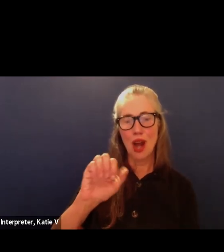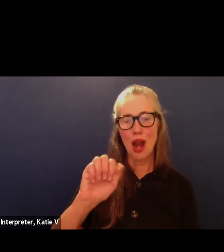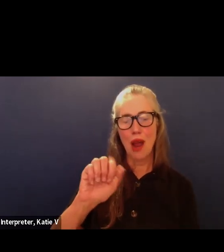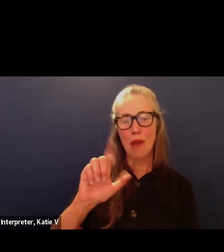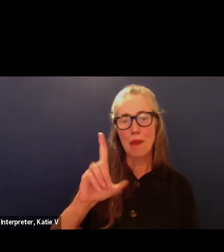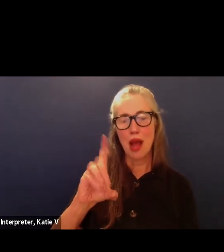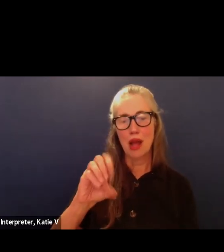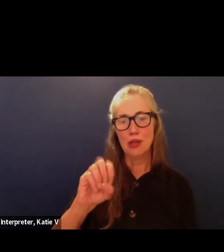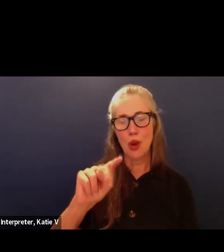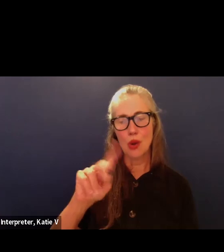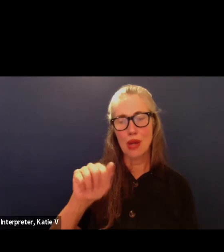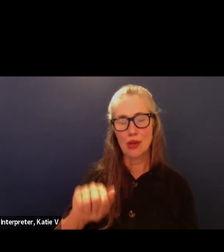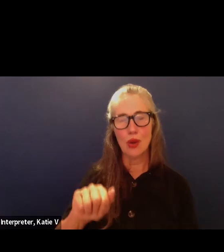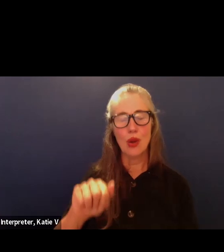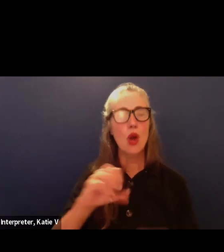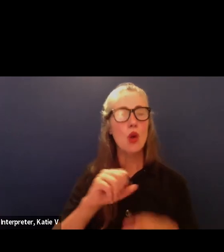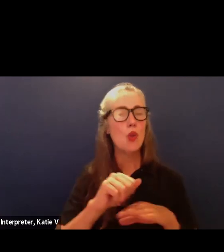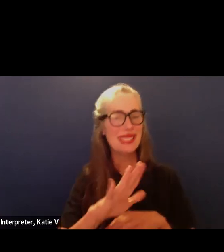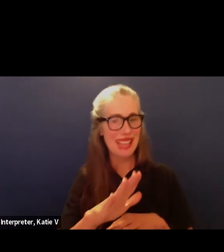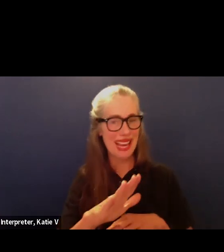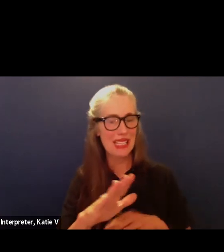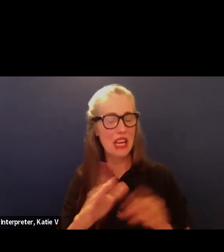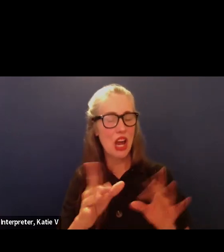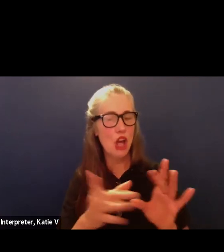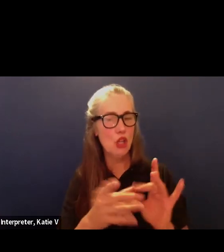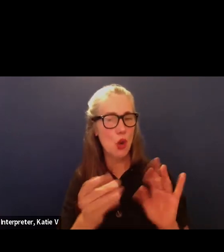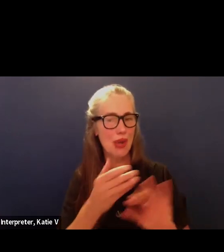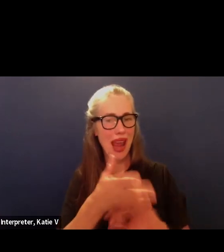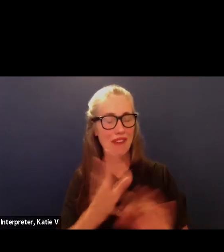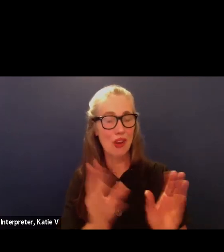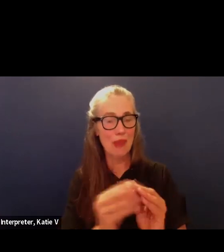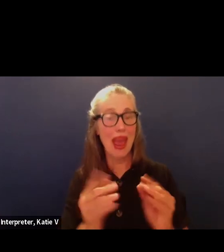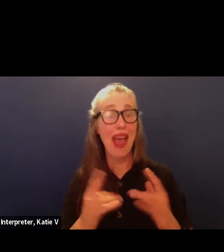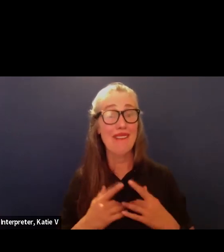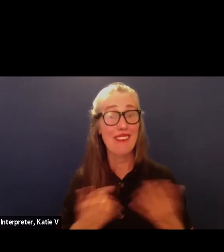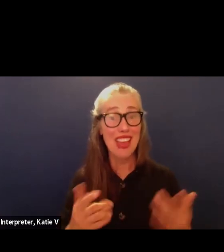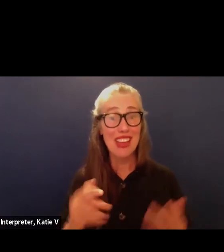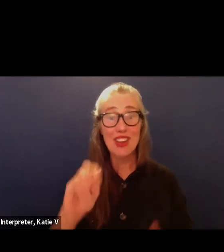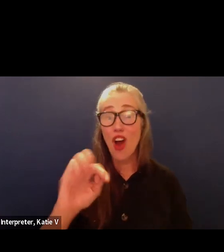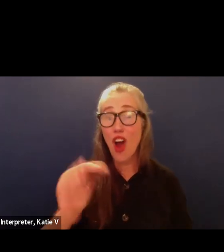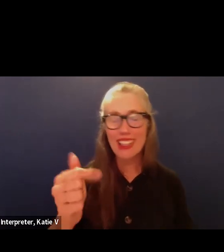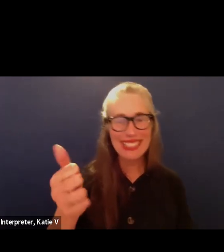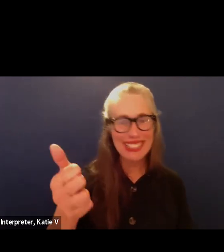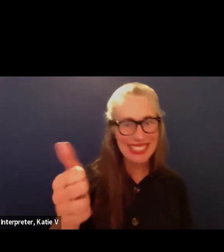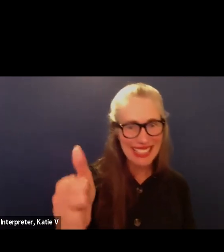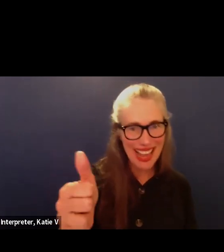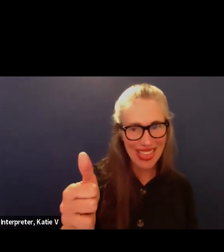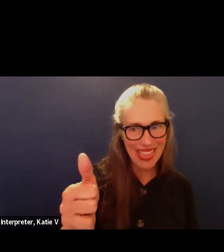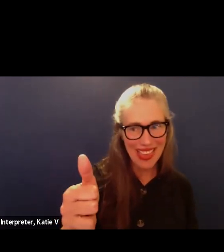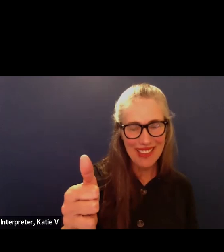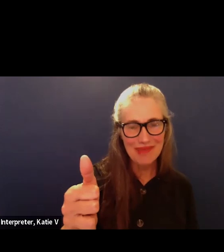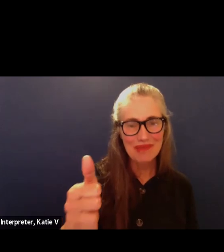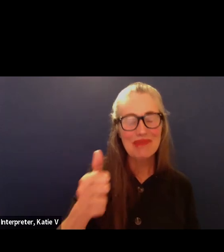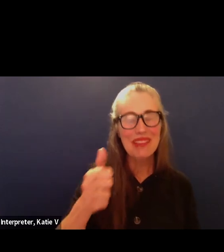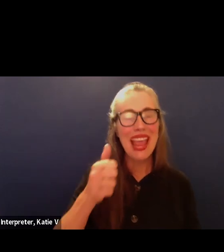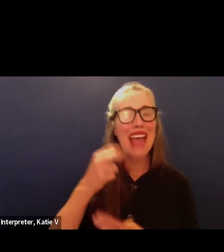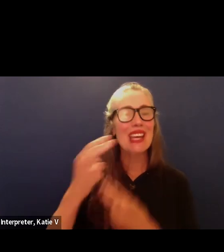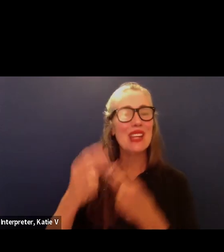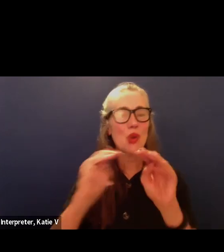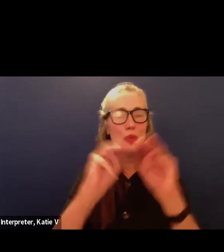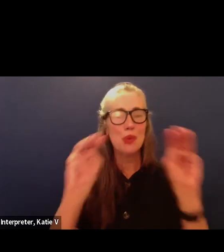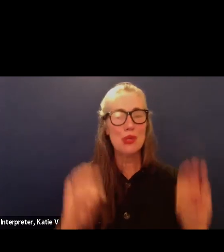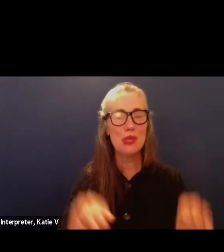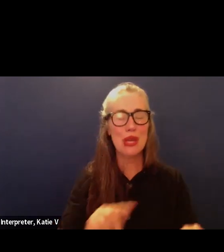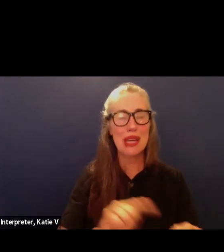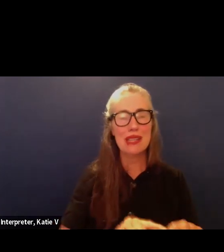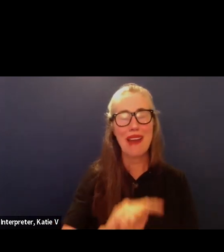and we'll be sending out a note after this meeting that we have an event on August 10th at the historical museum between